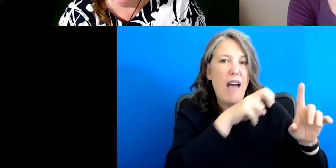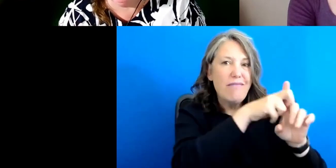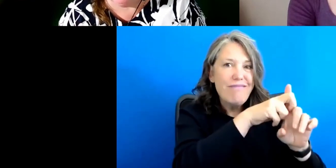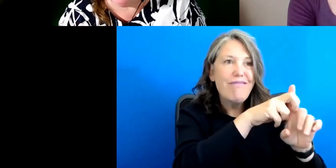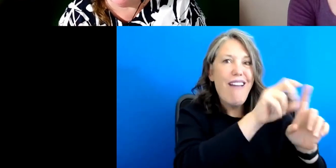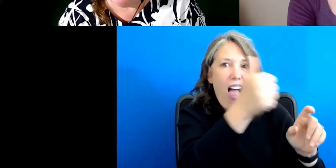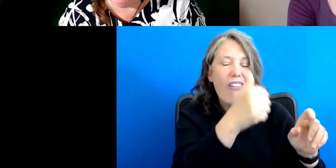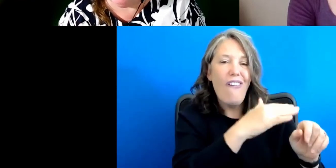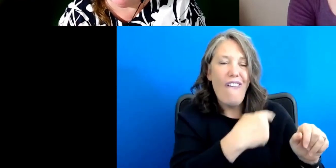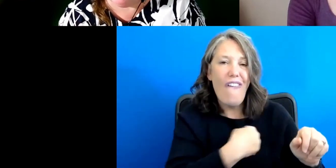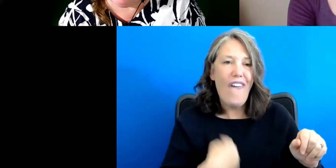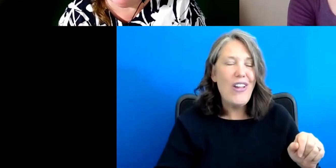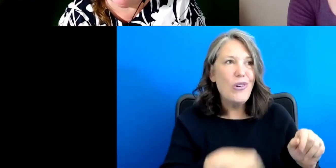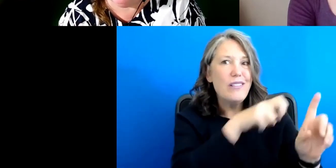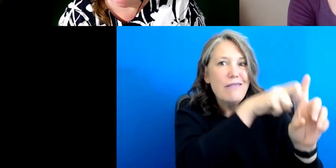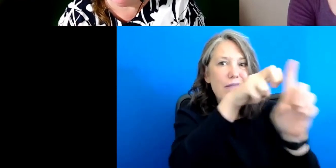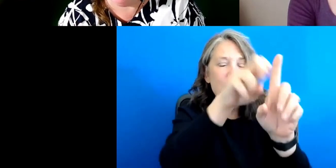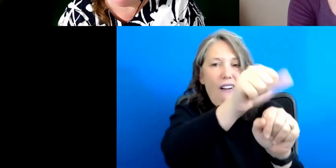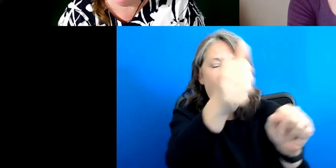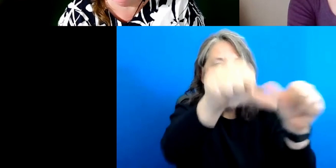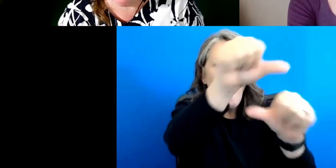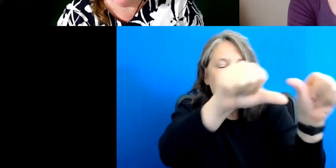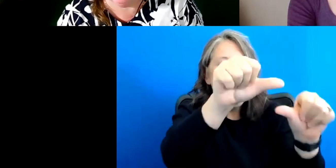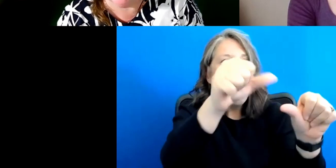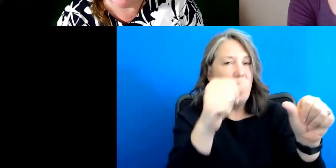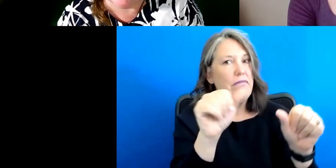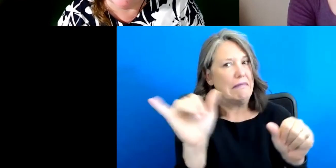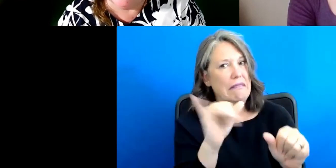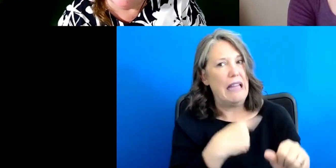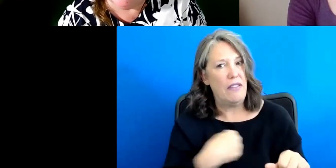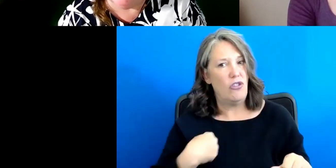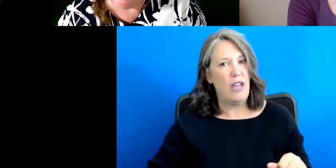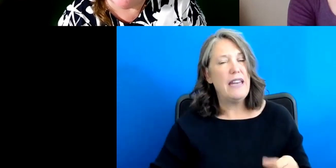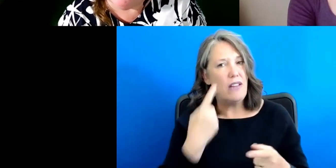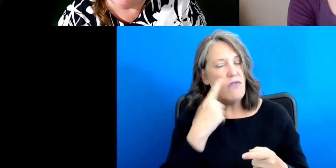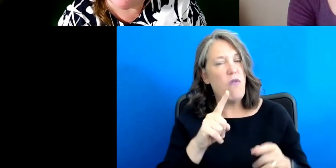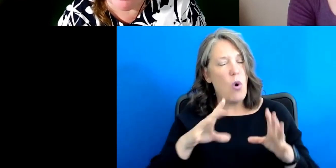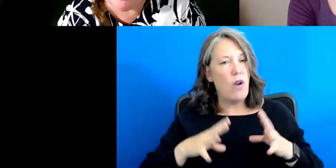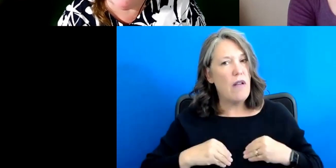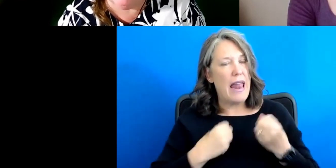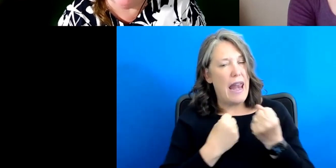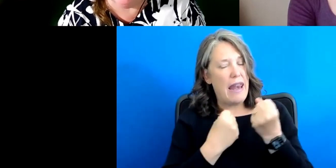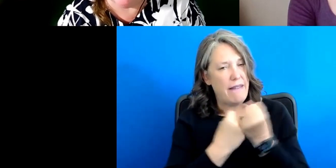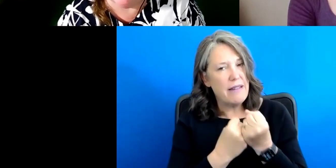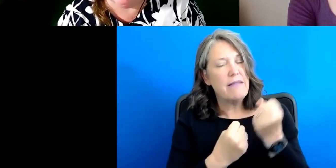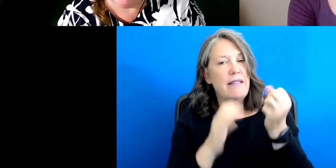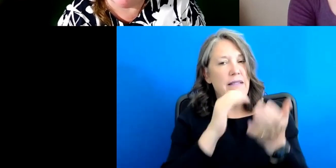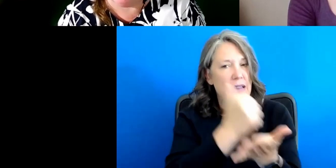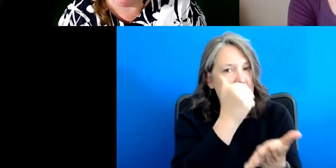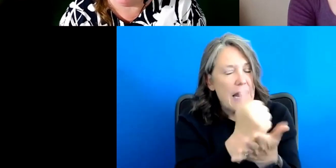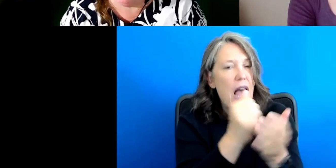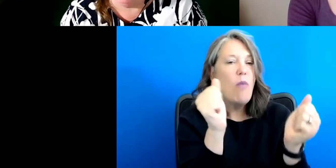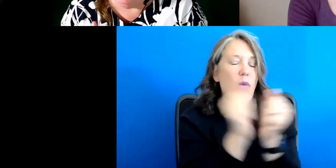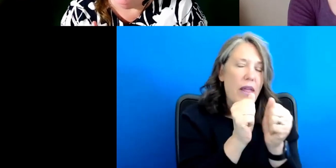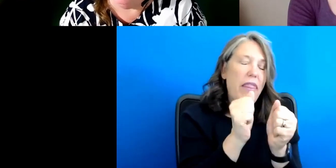for support with their implementation of the CRPD, um, for help with capacity building and for